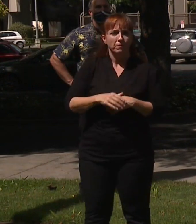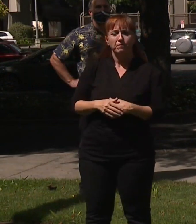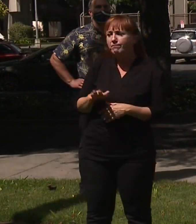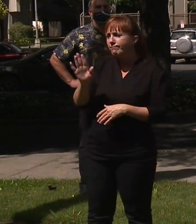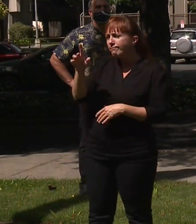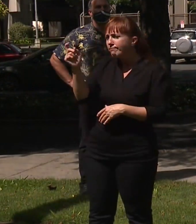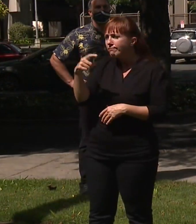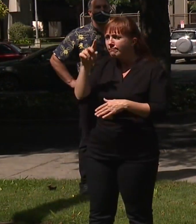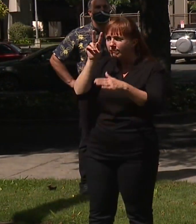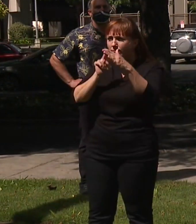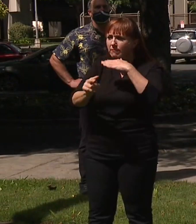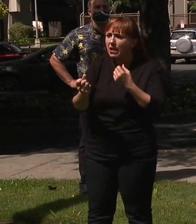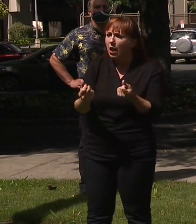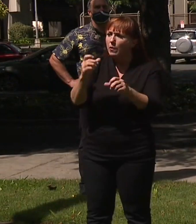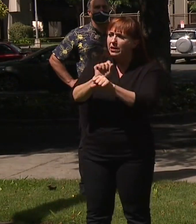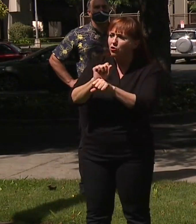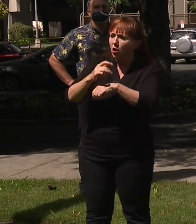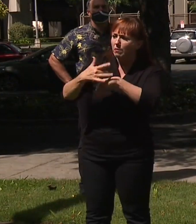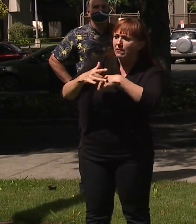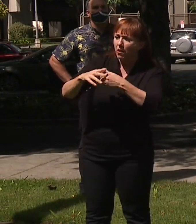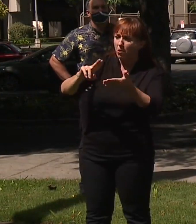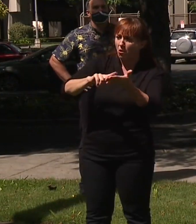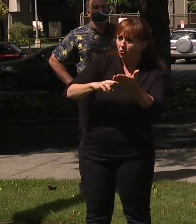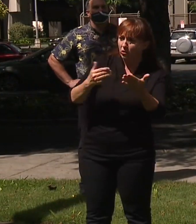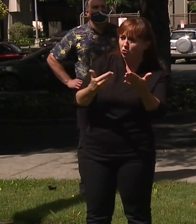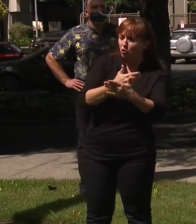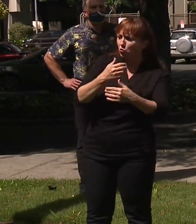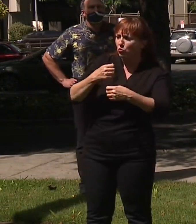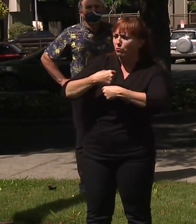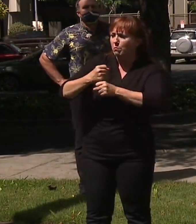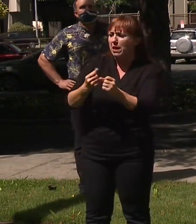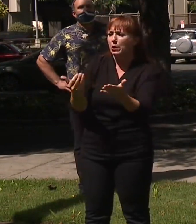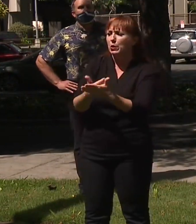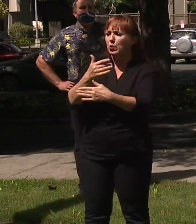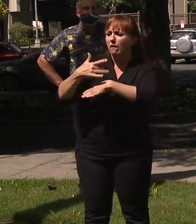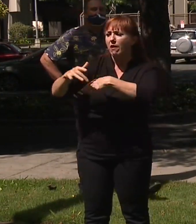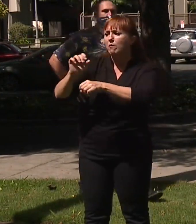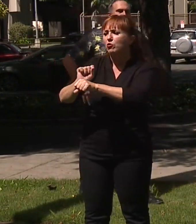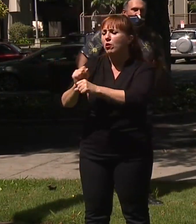estimate on how many jobs these contracts will create? Rody.